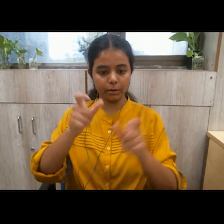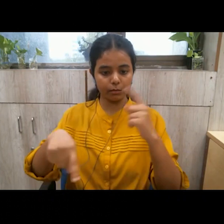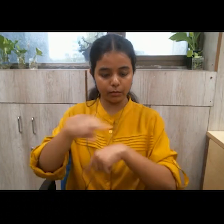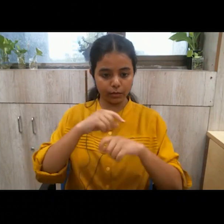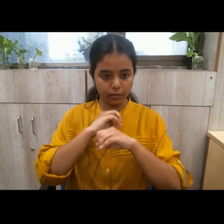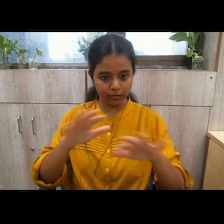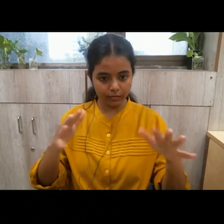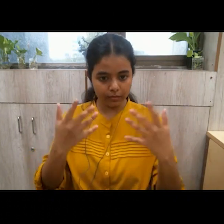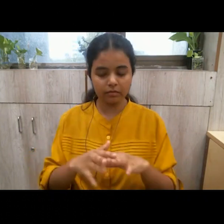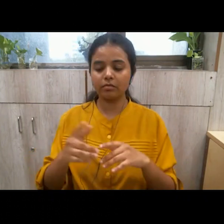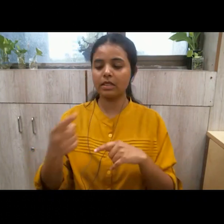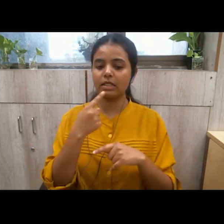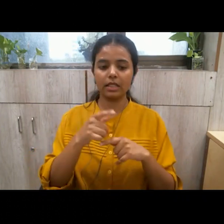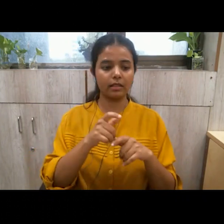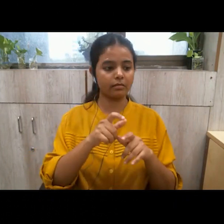flexibility